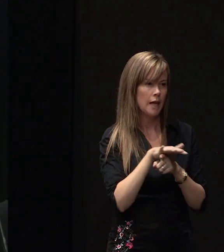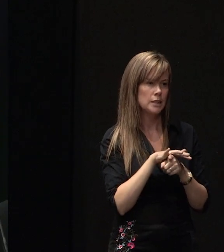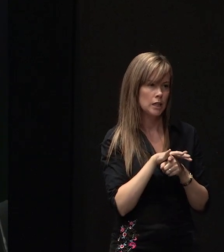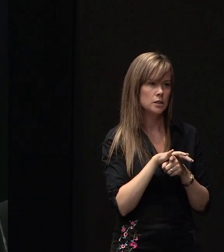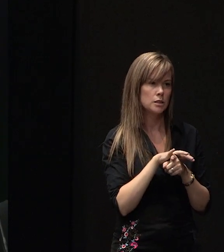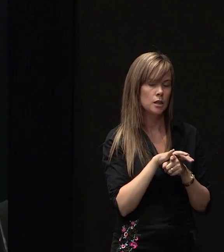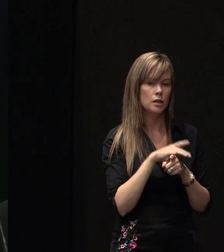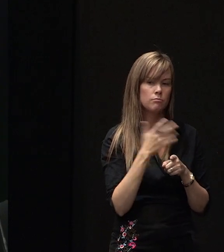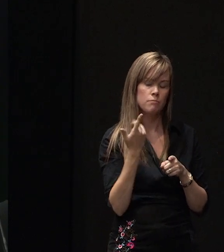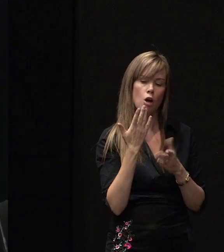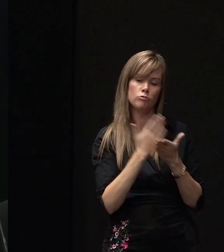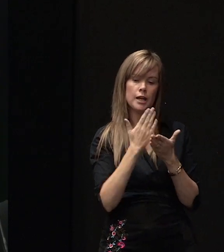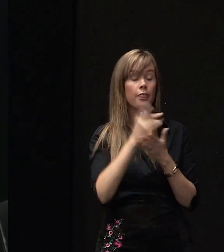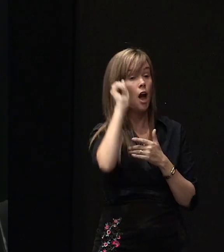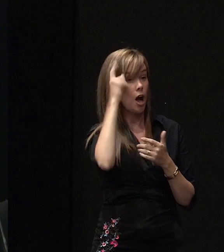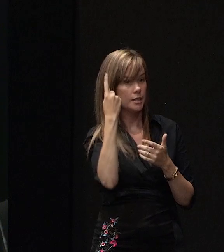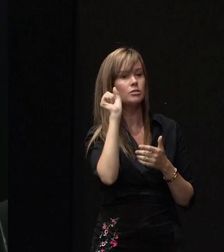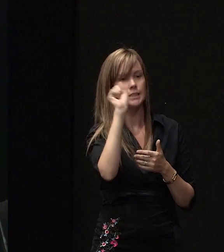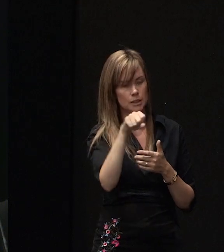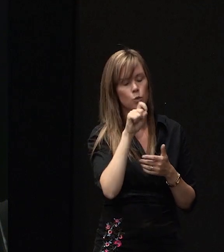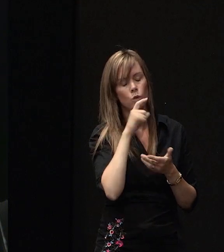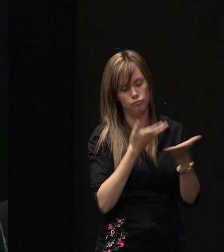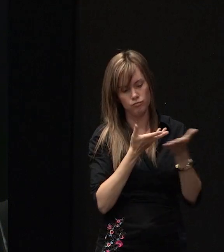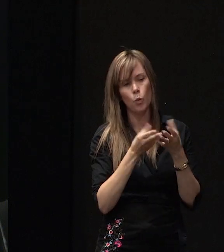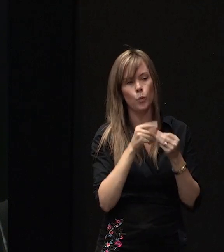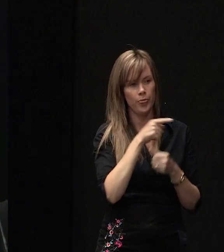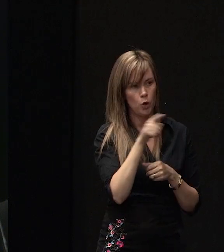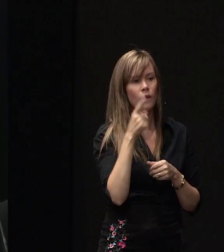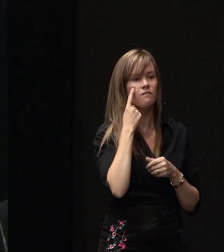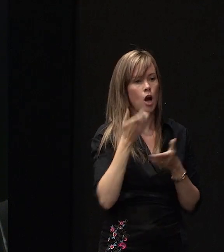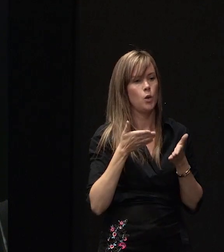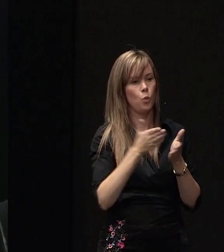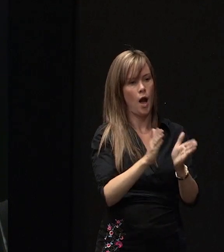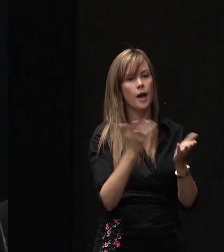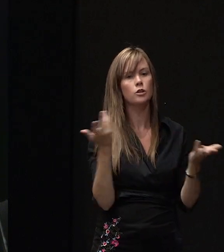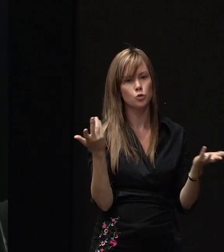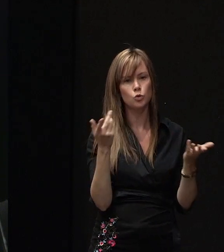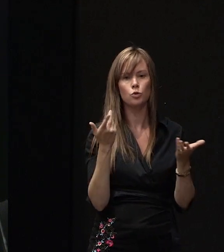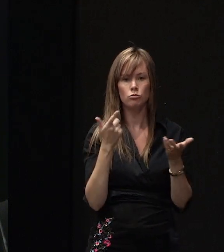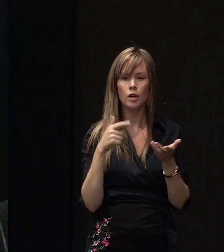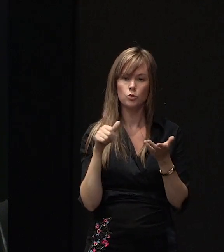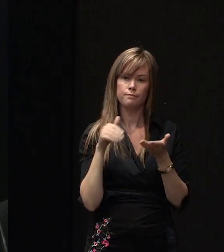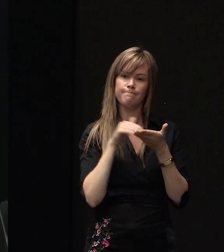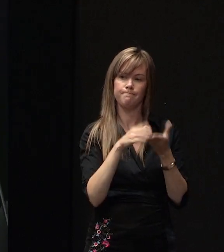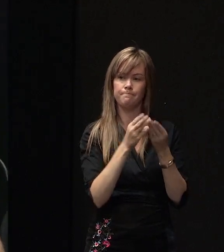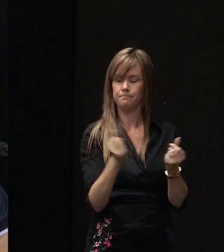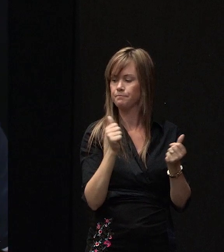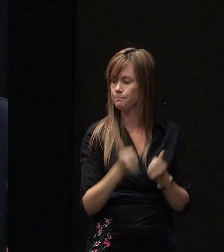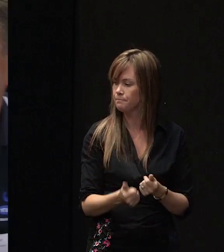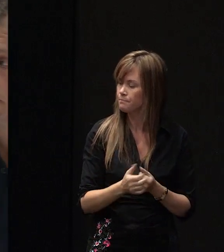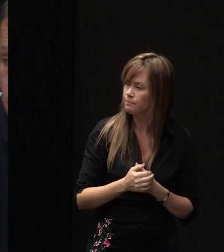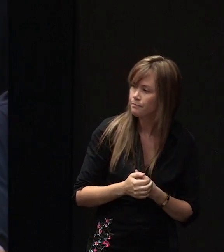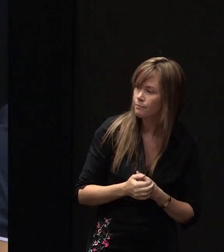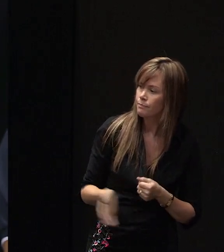sort of the principle is that yes, we would work with you, and we would find a way hopefully to be able to help you achieve that. John?